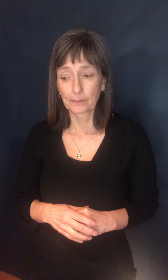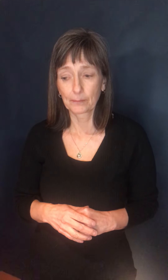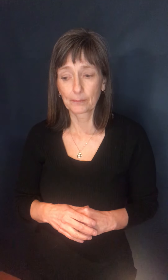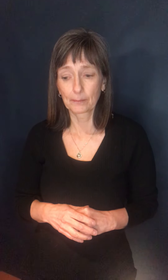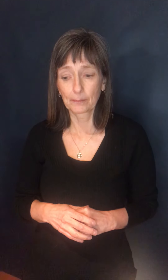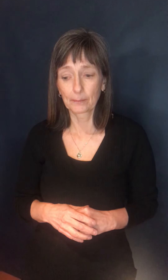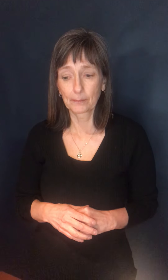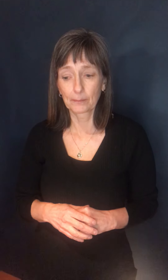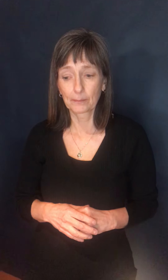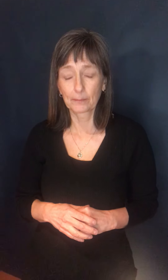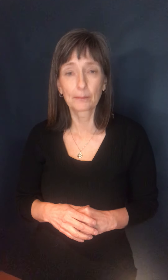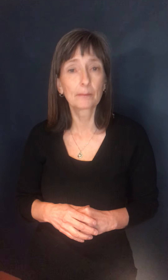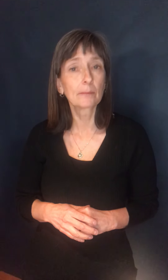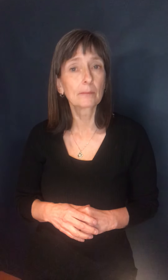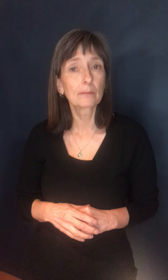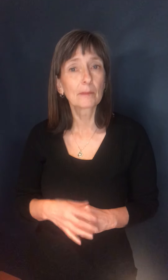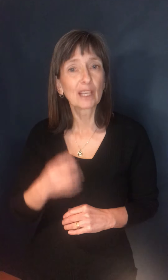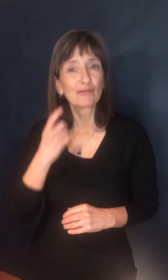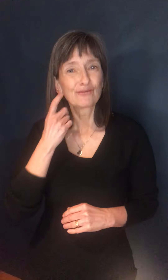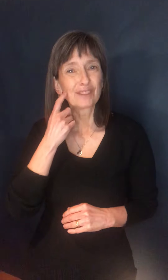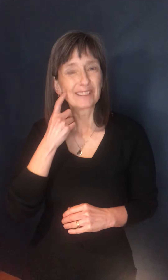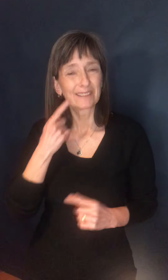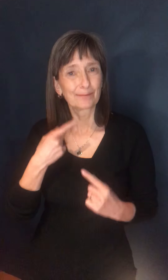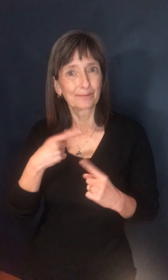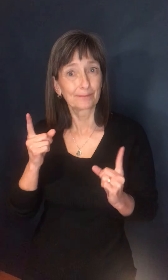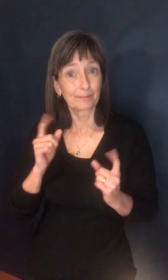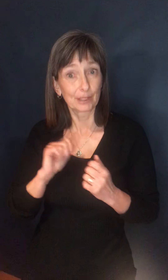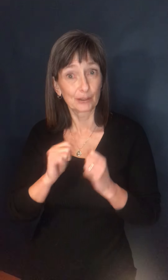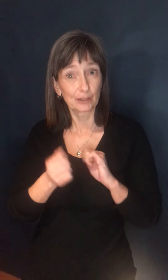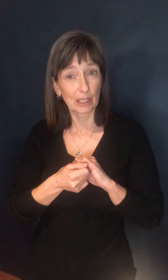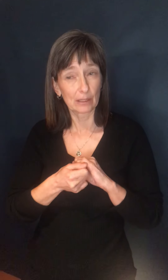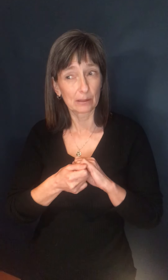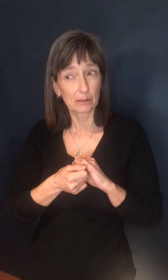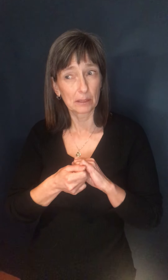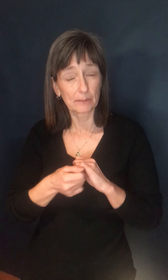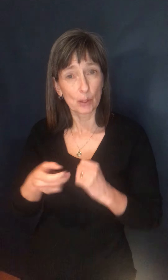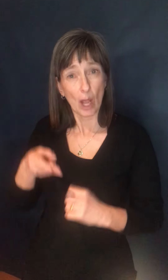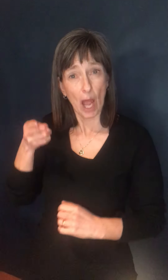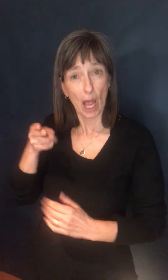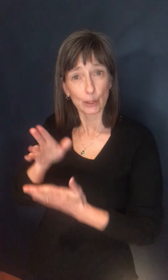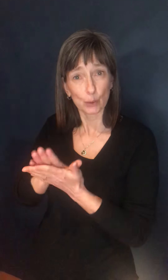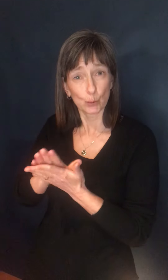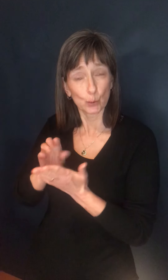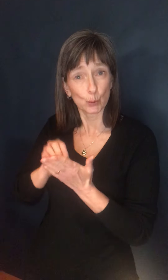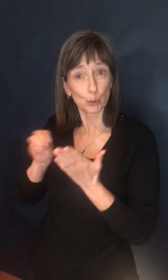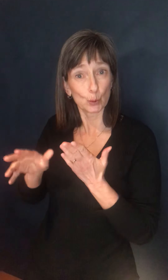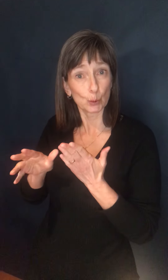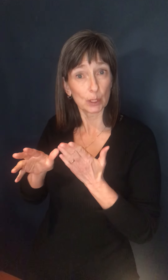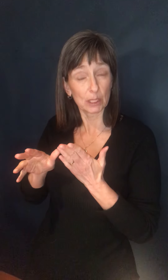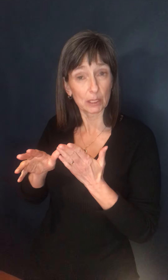the changes are announced today. What would they mean to, uh, high school students who are still studying from home for that change? Um,